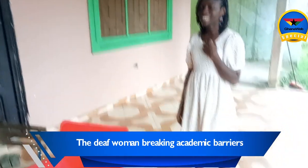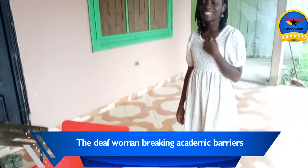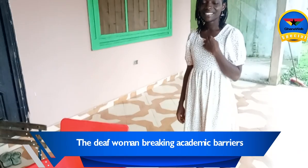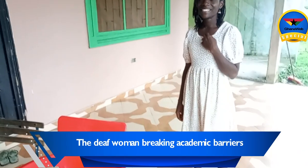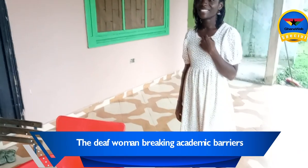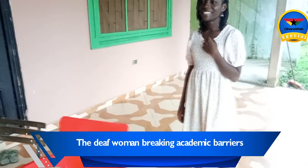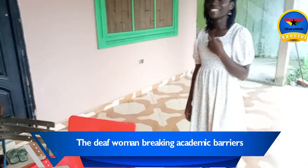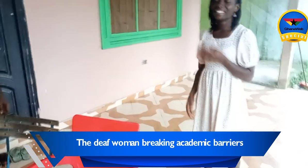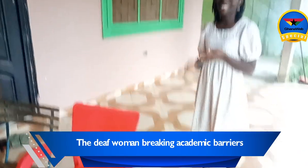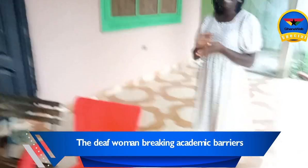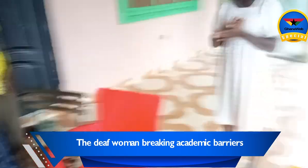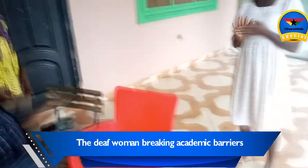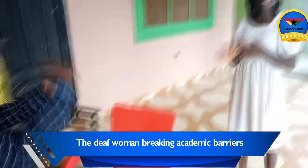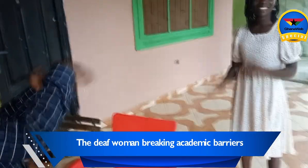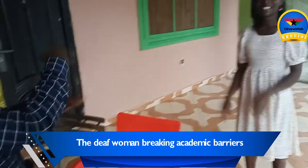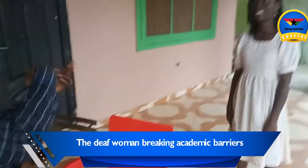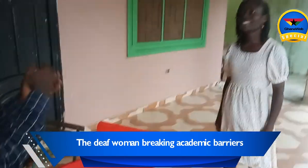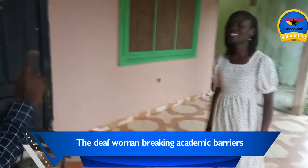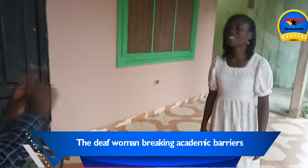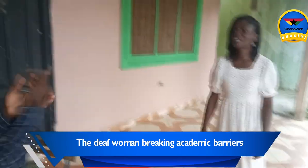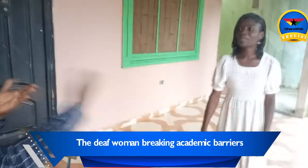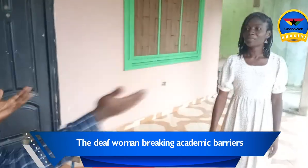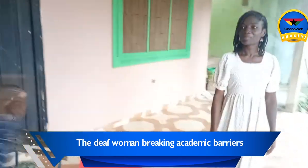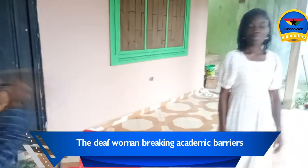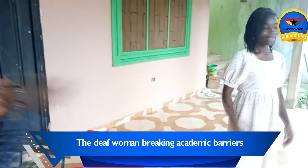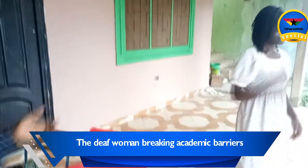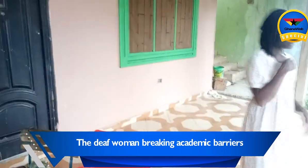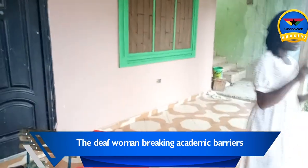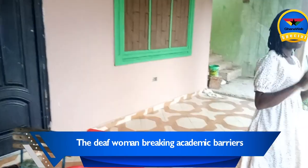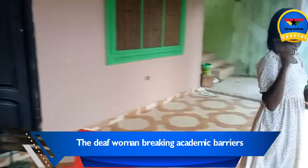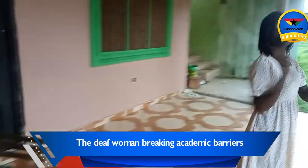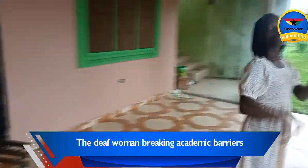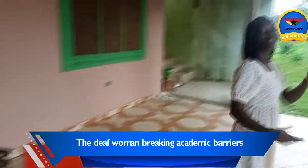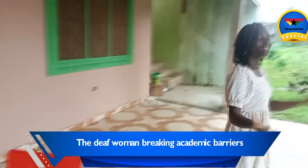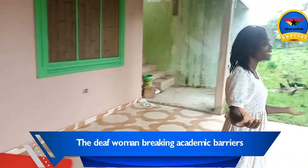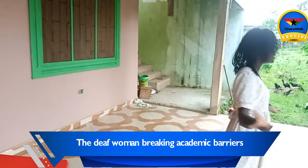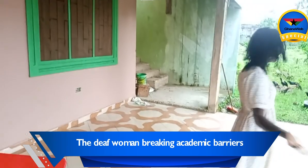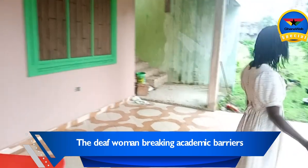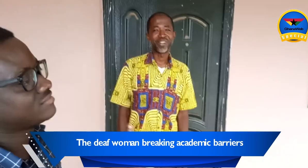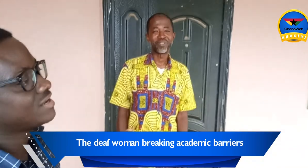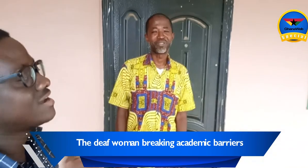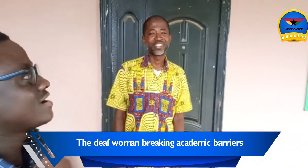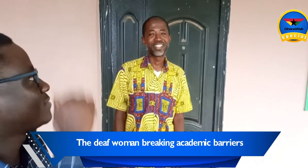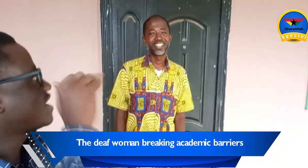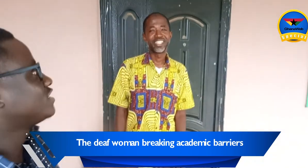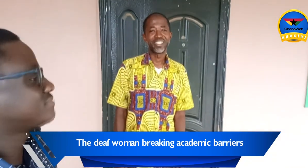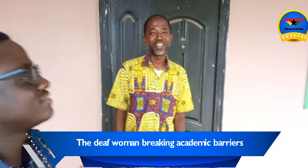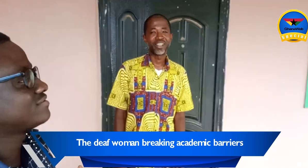just to make sure that Lydia graduated successfully. He mentioned some of the challenges he faced along the line.